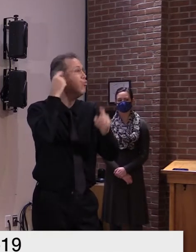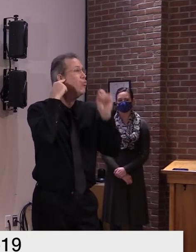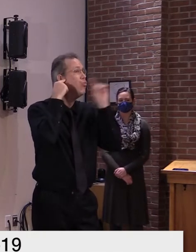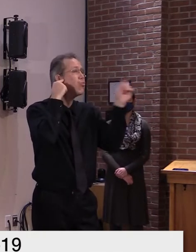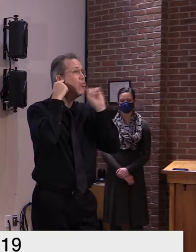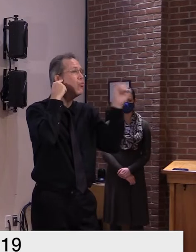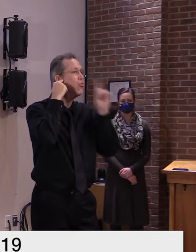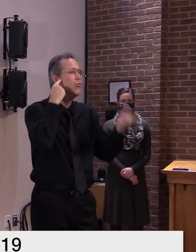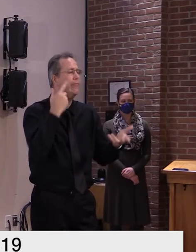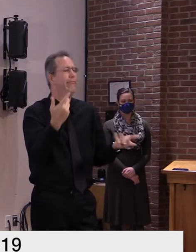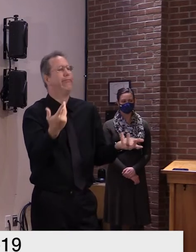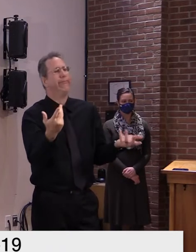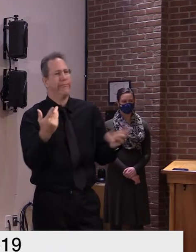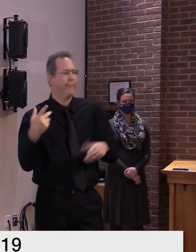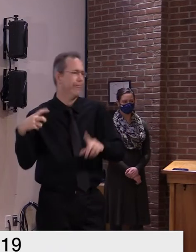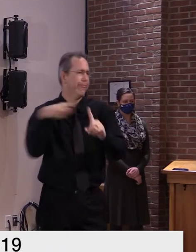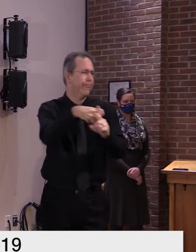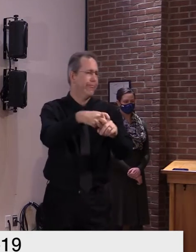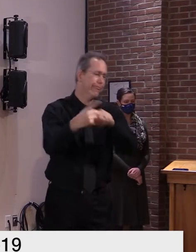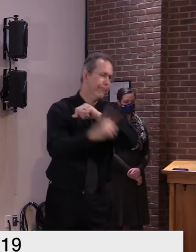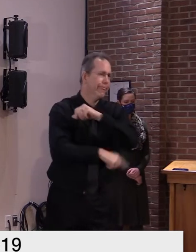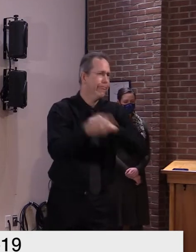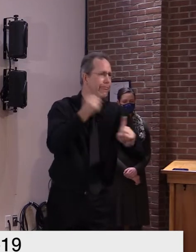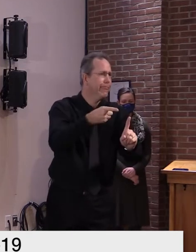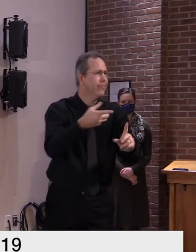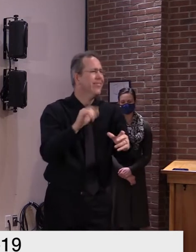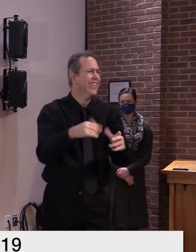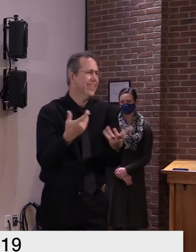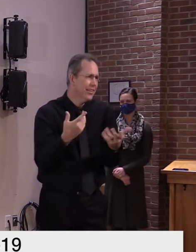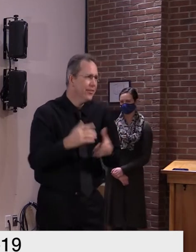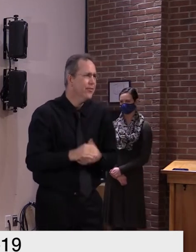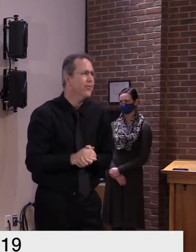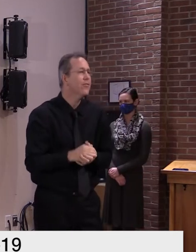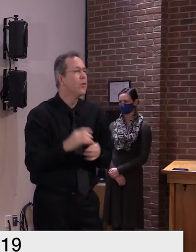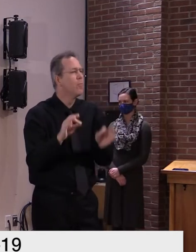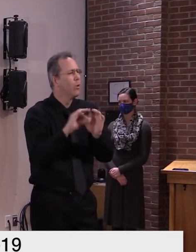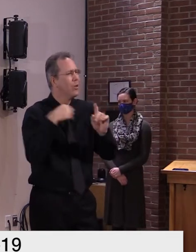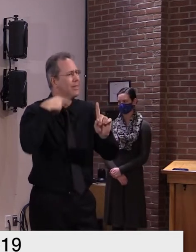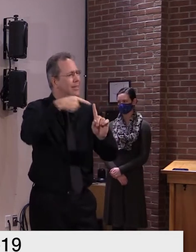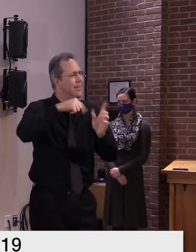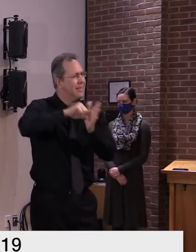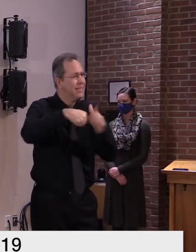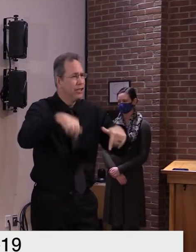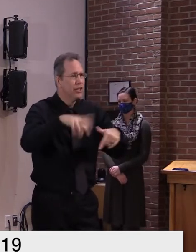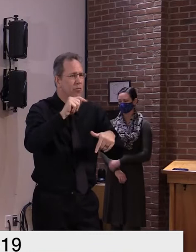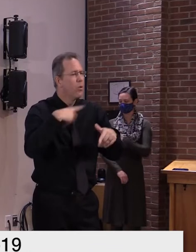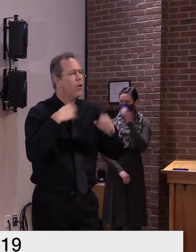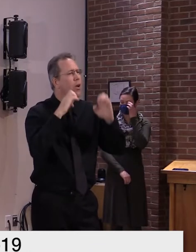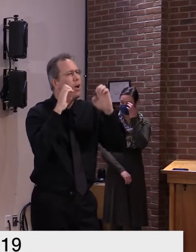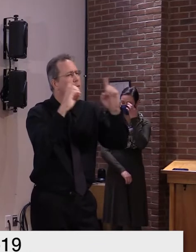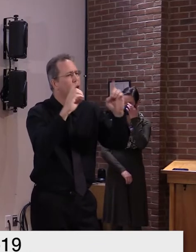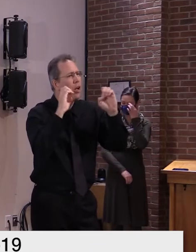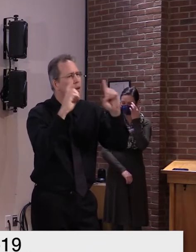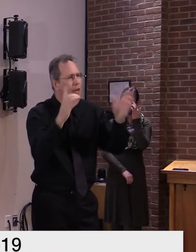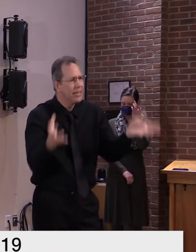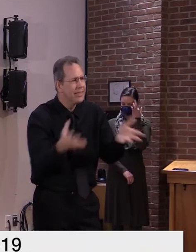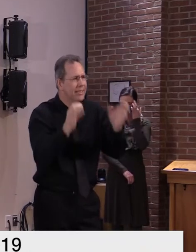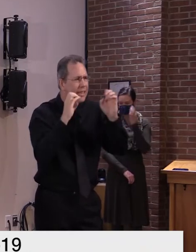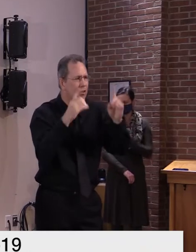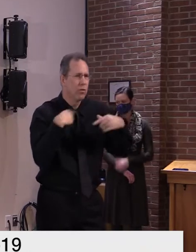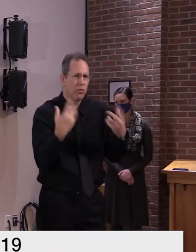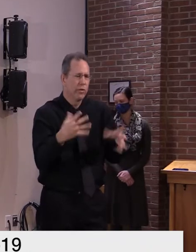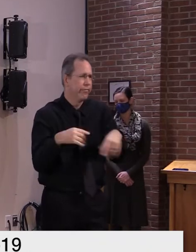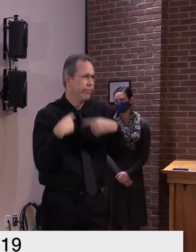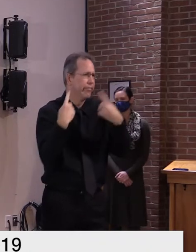out but when we when we educate we find that there is compliance so so again i wouldn't look at it